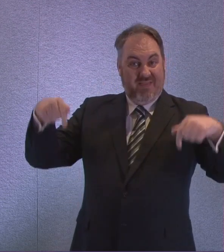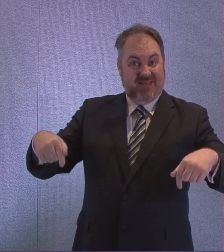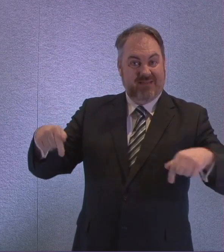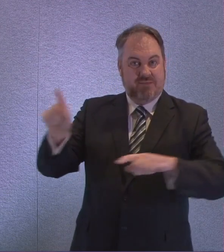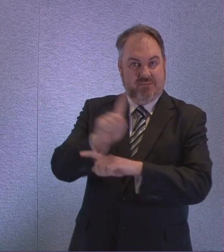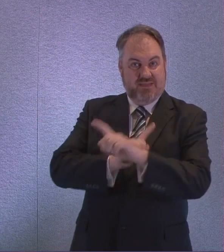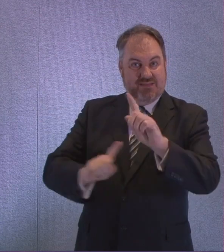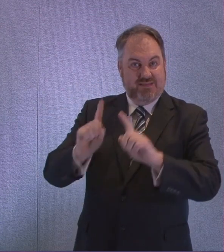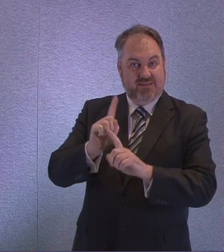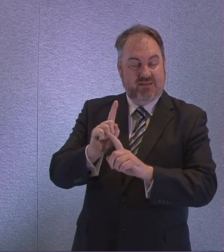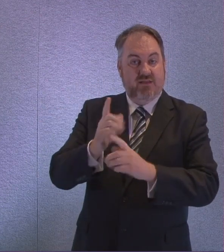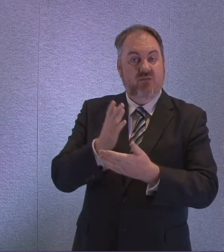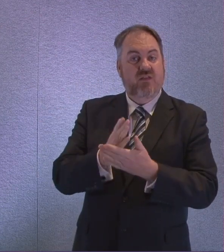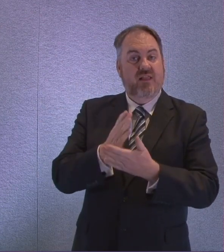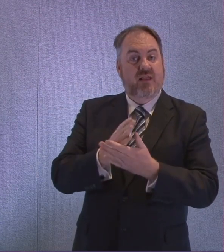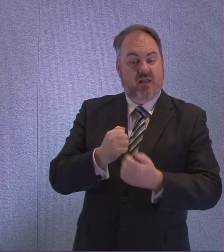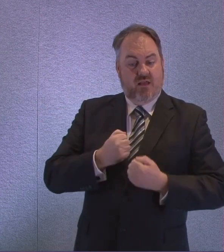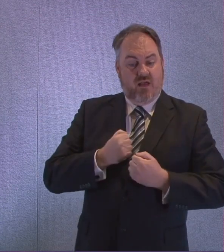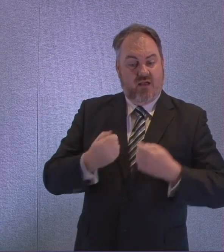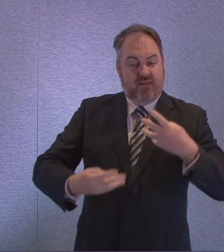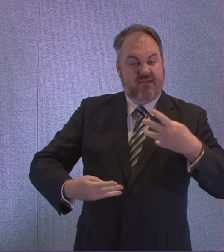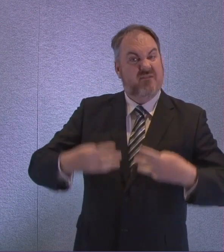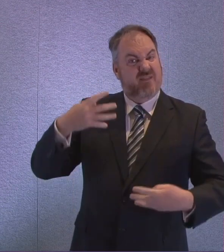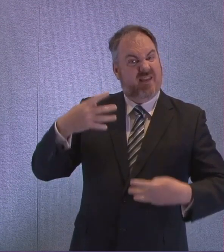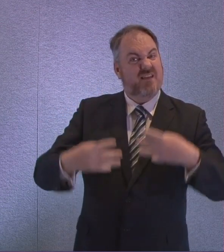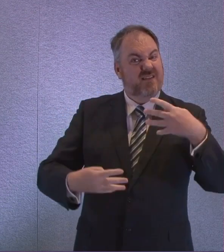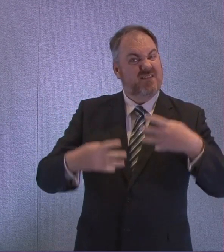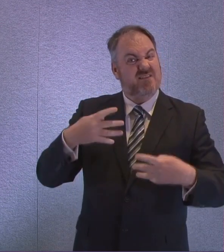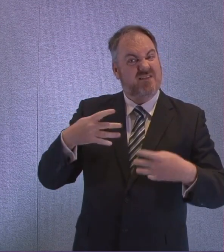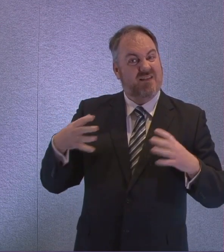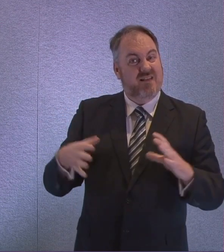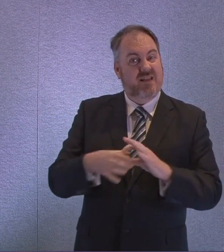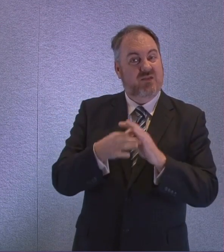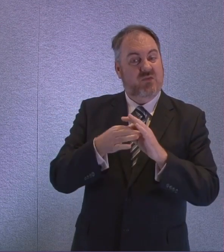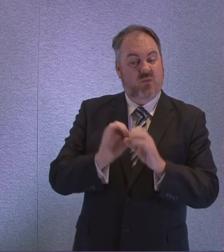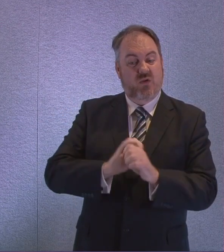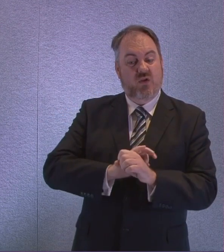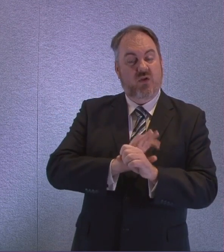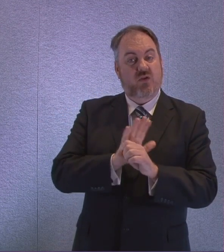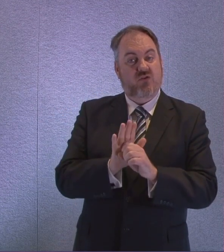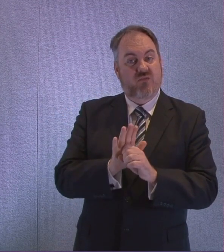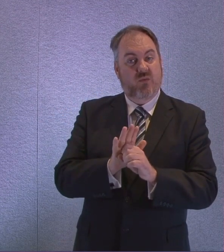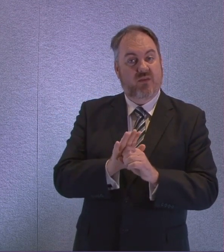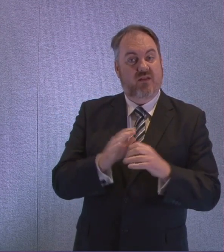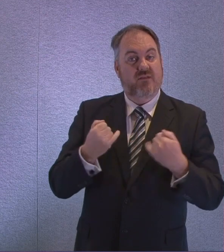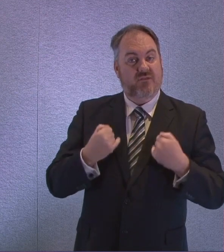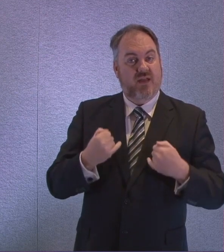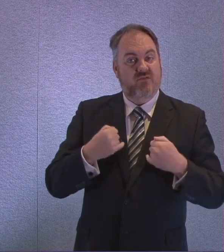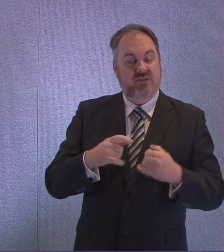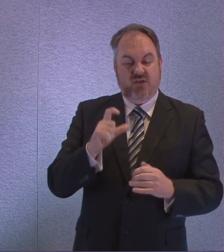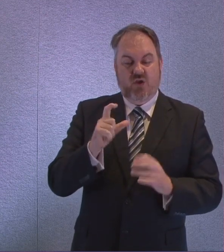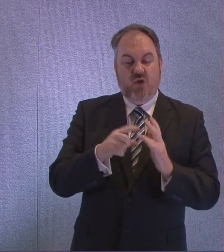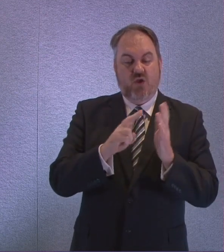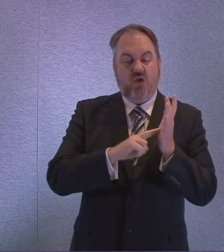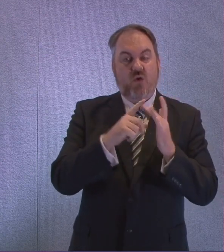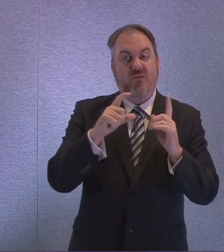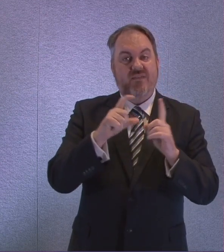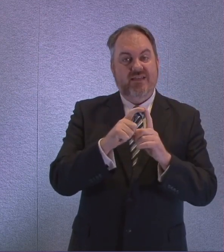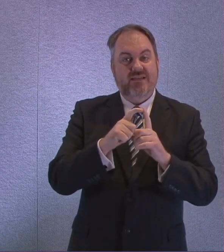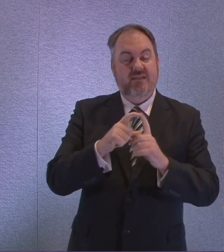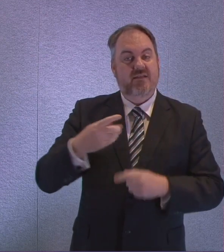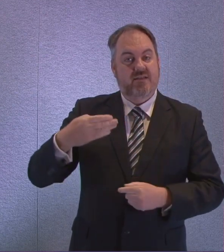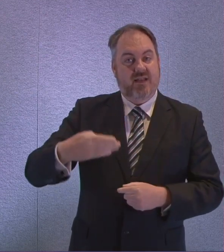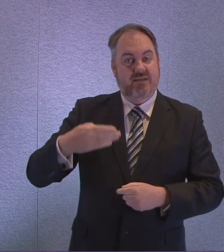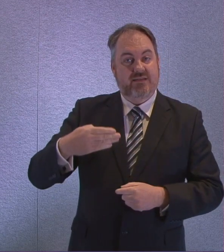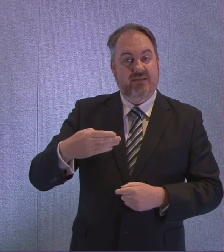on the latest figures we have in relation to COVID-19 in Scotland. As at 9 o'clock this morning, there